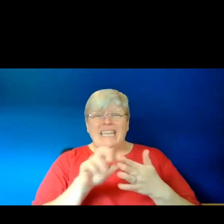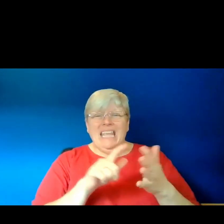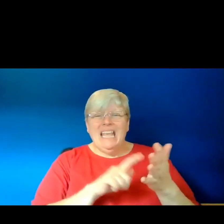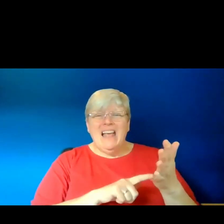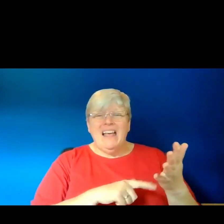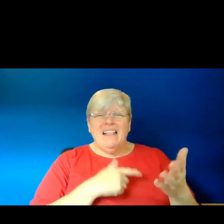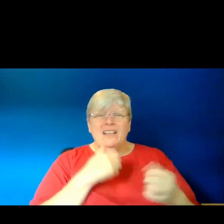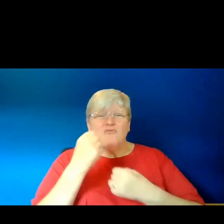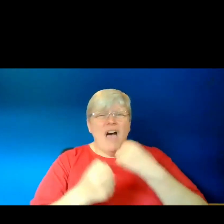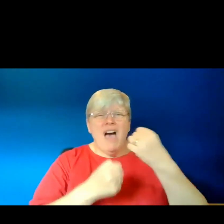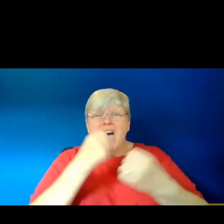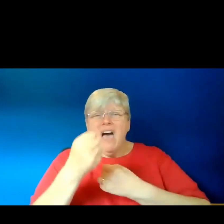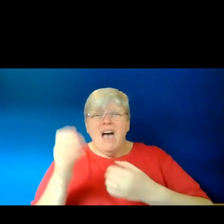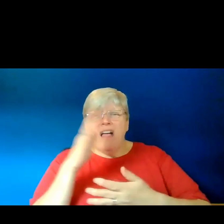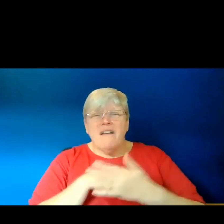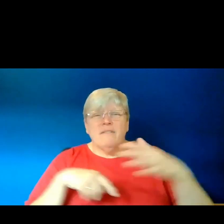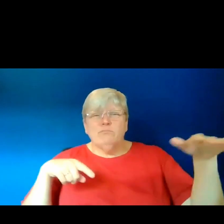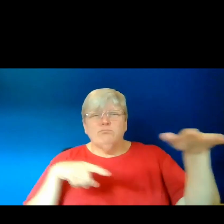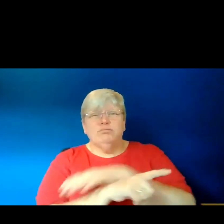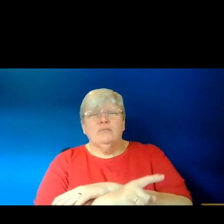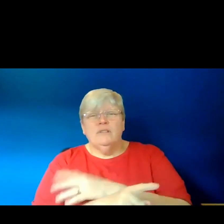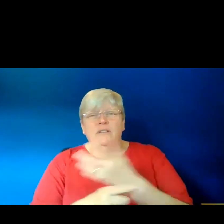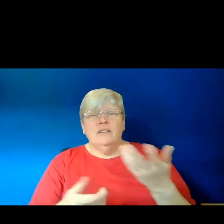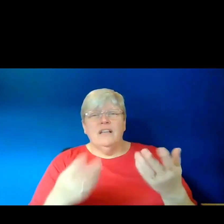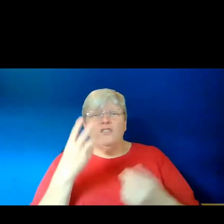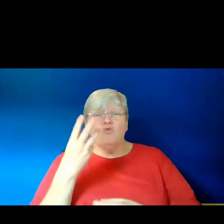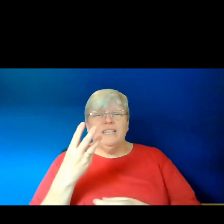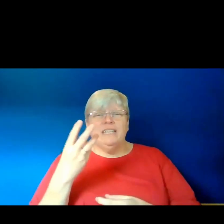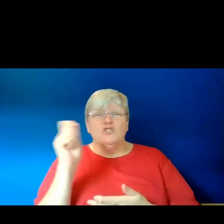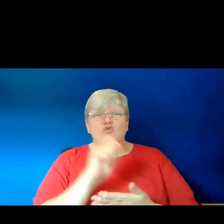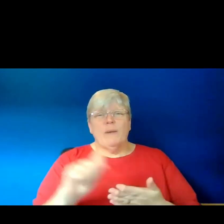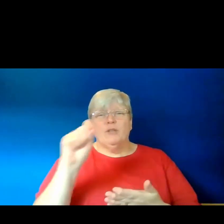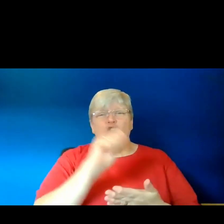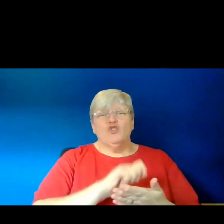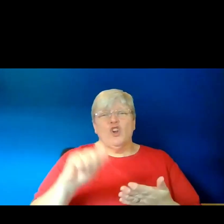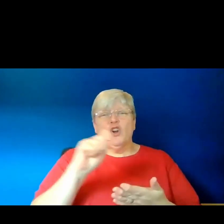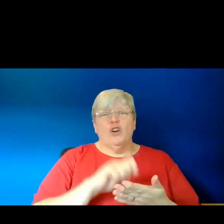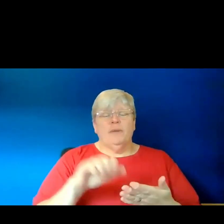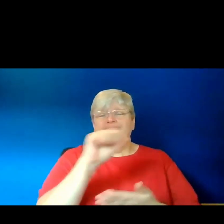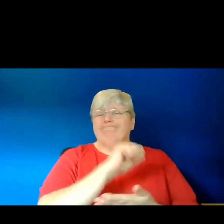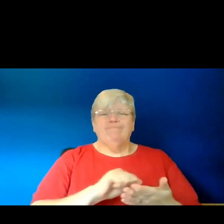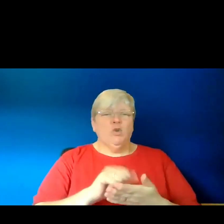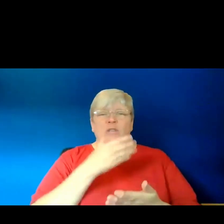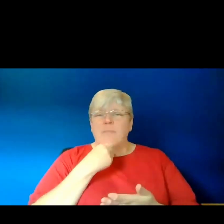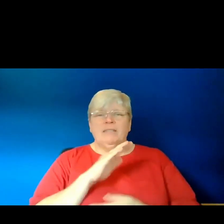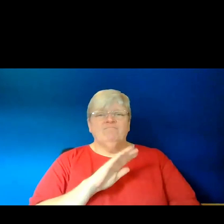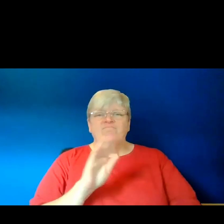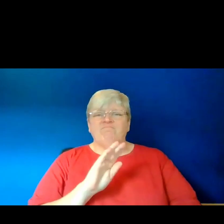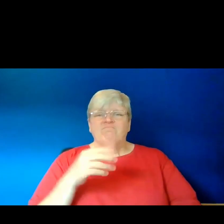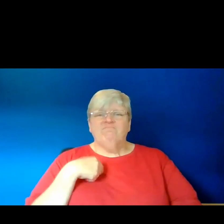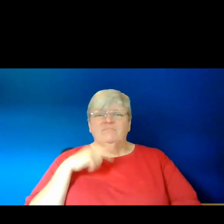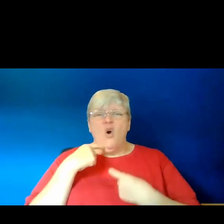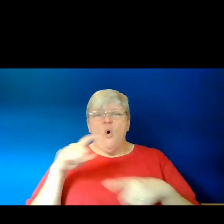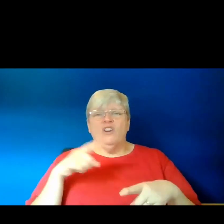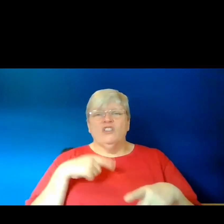as he runs from his uncle's seized field. 17. 3. Scripture by unholy men, ordering on